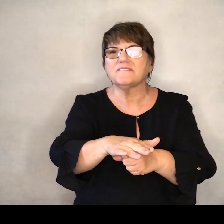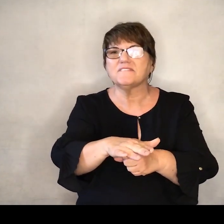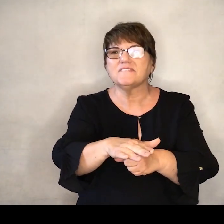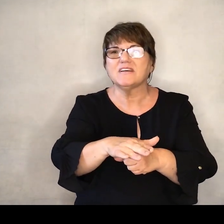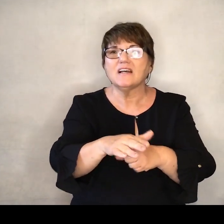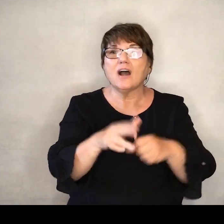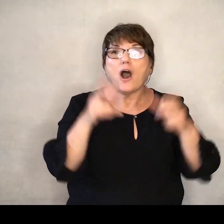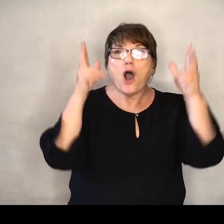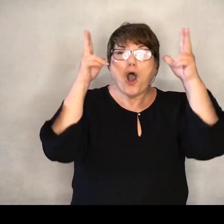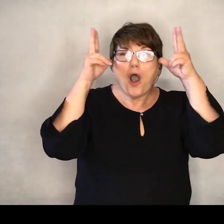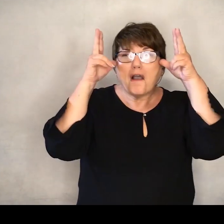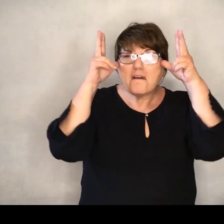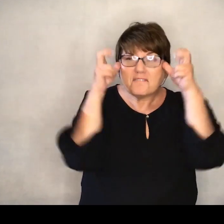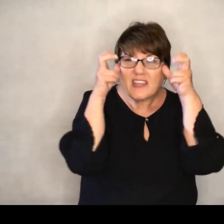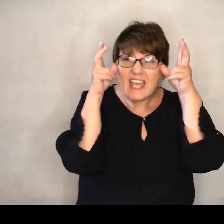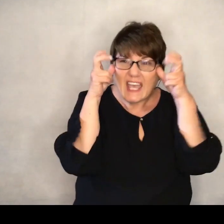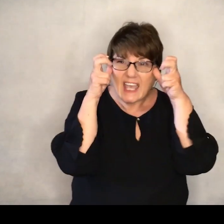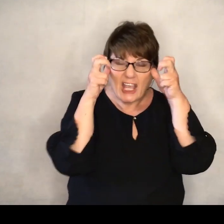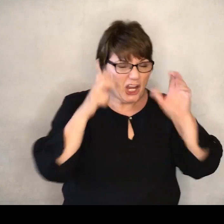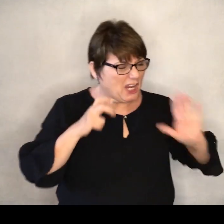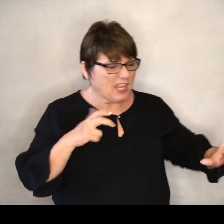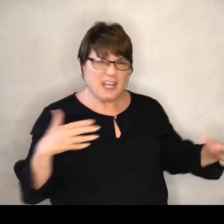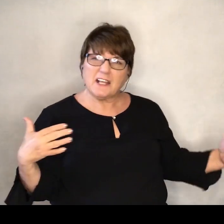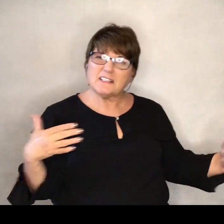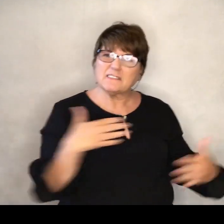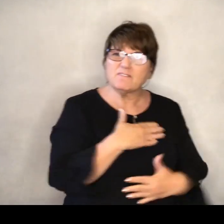Oh fear,